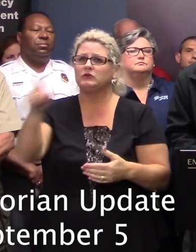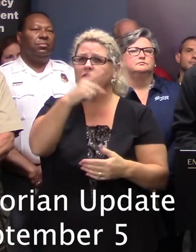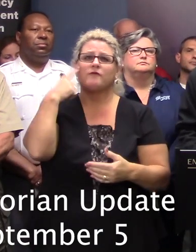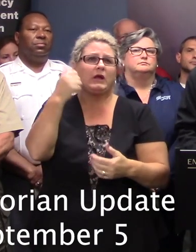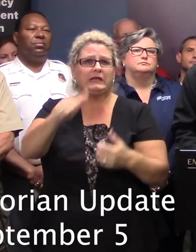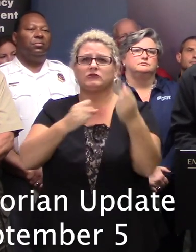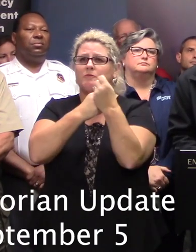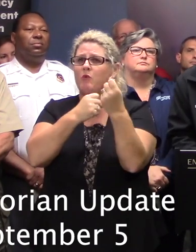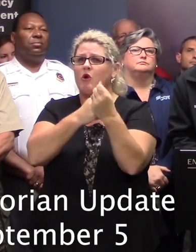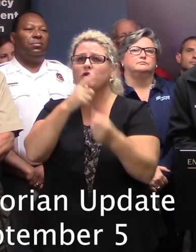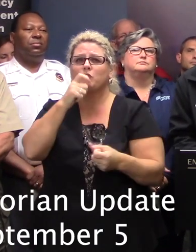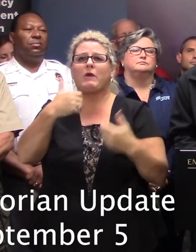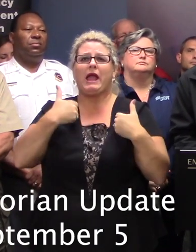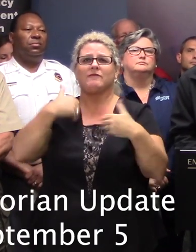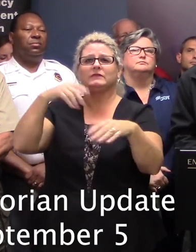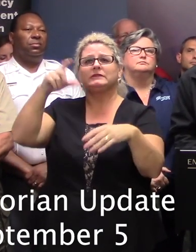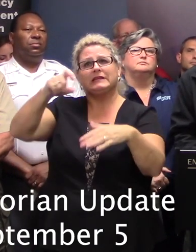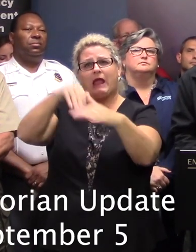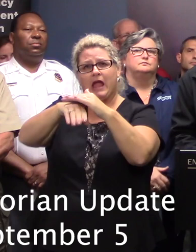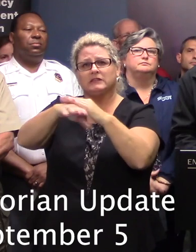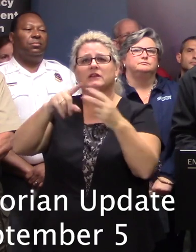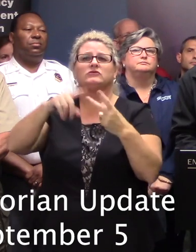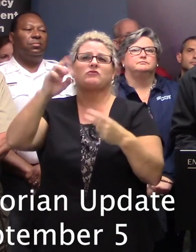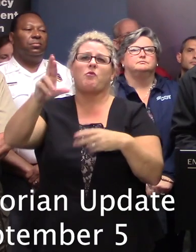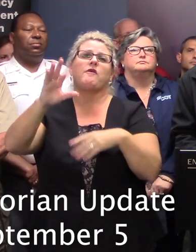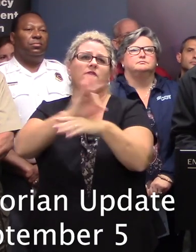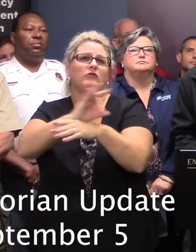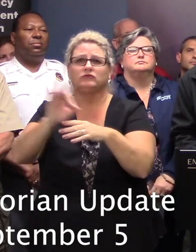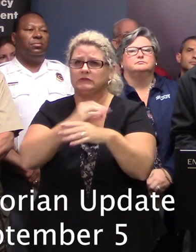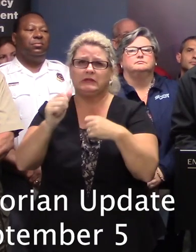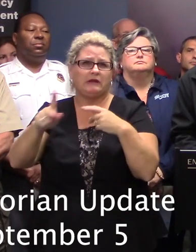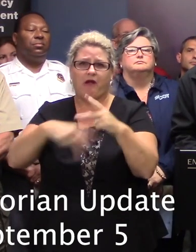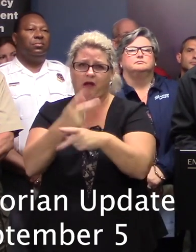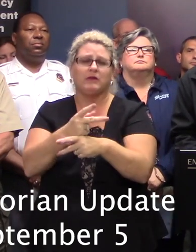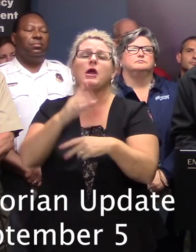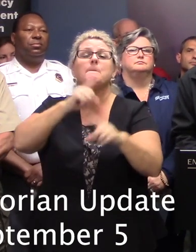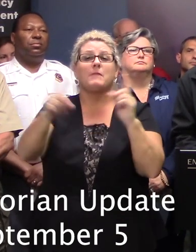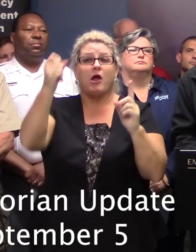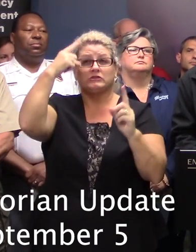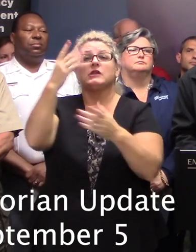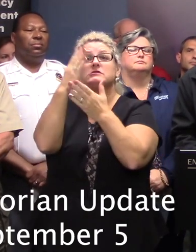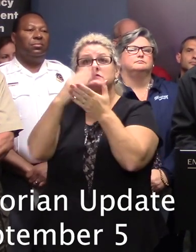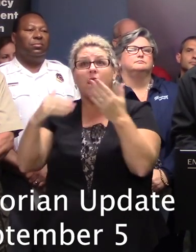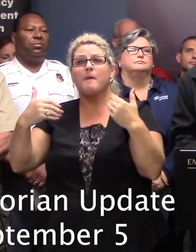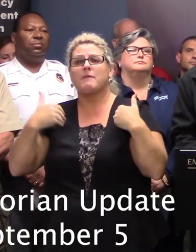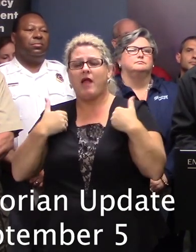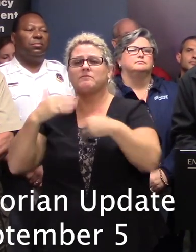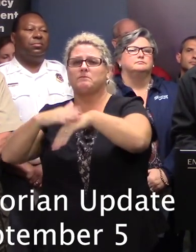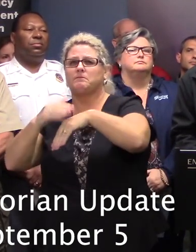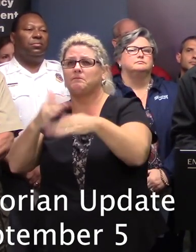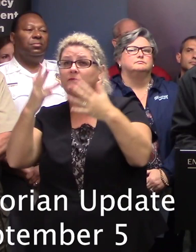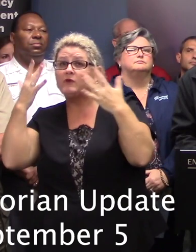for persons with functional and access needs. Some shelters are pet-friendly, but all shelters will be prepared to assist evacuees in